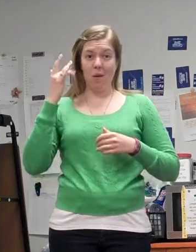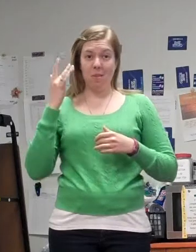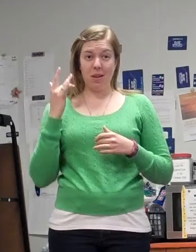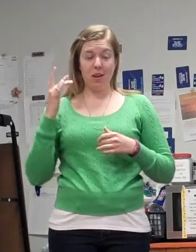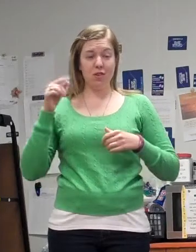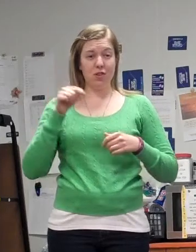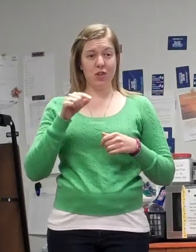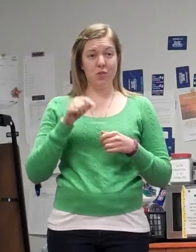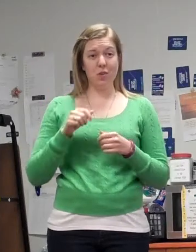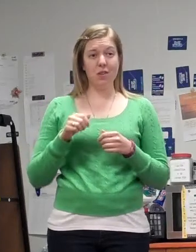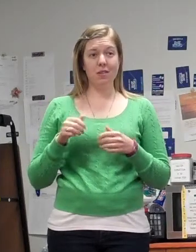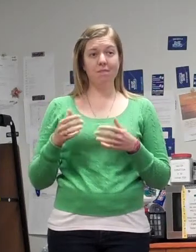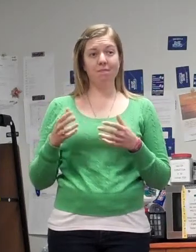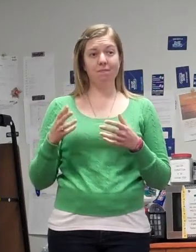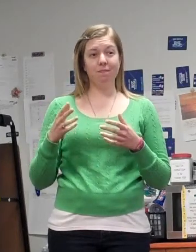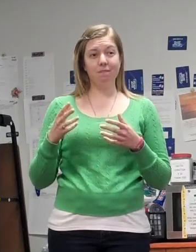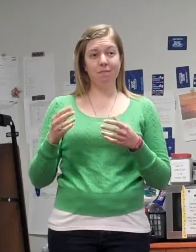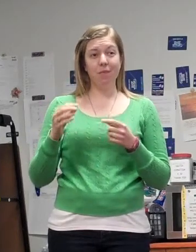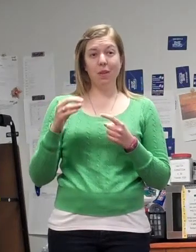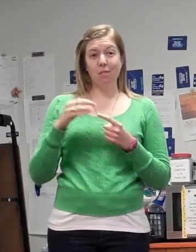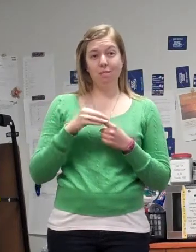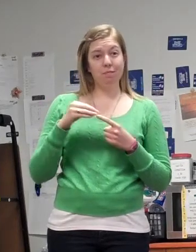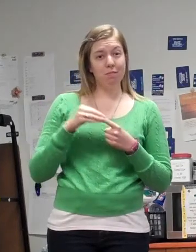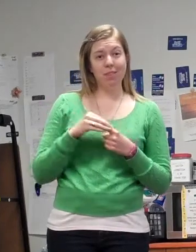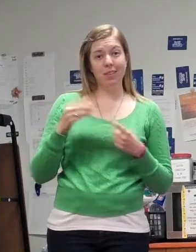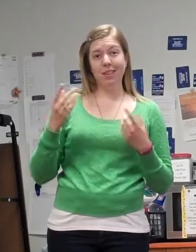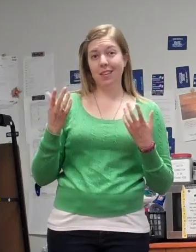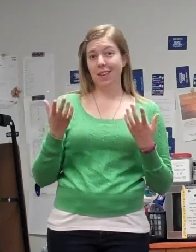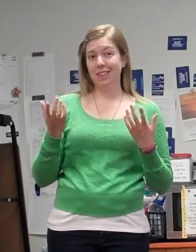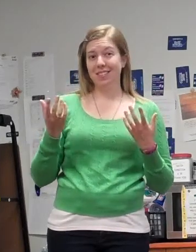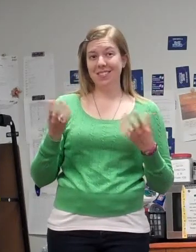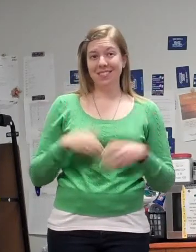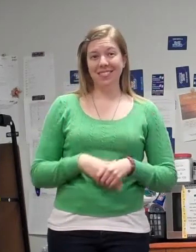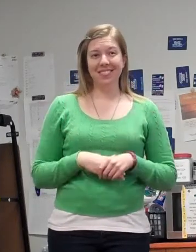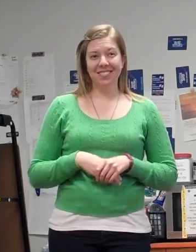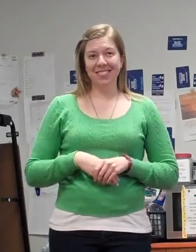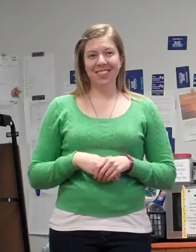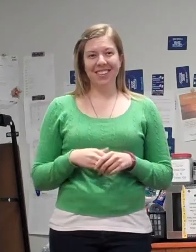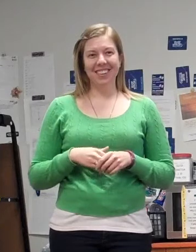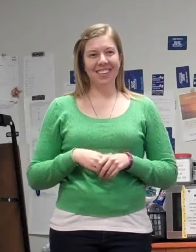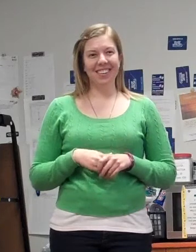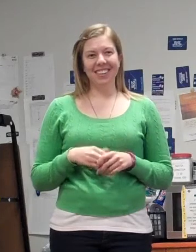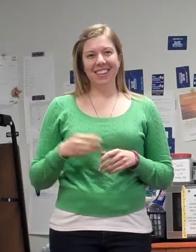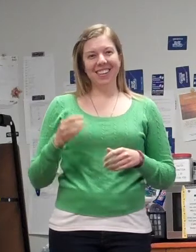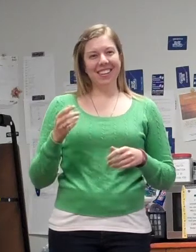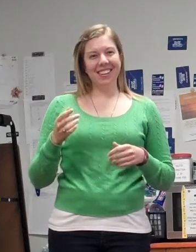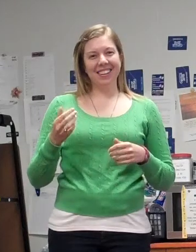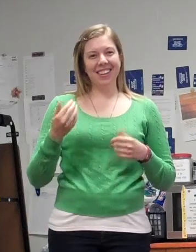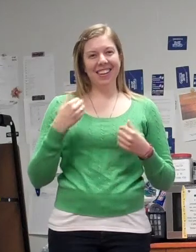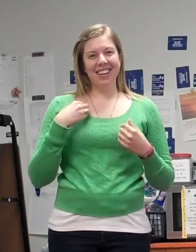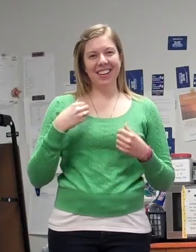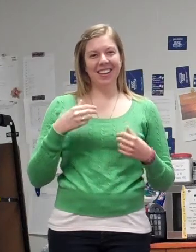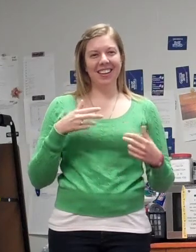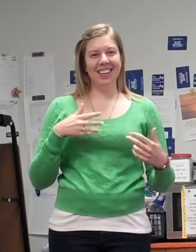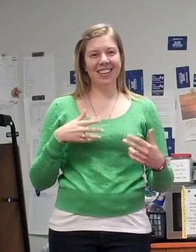They got an accident. They brought them. Those are funny stories. Probably those aren't too cool.